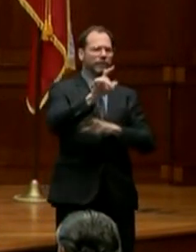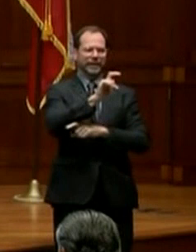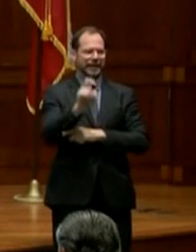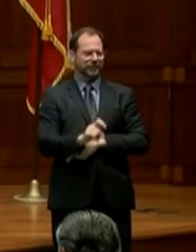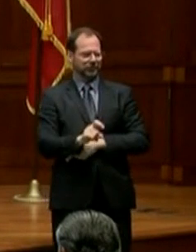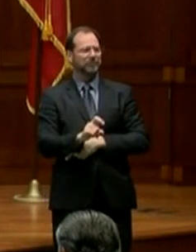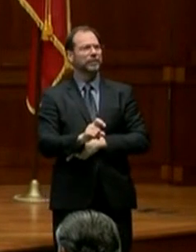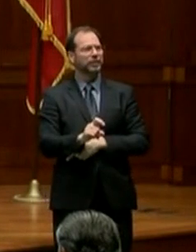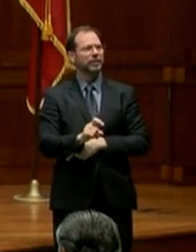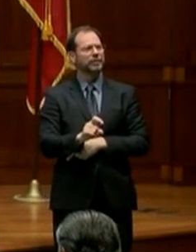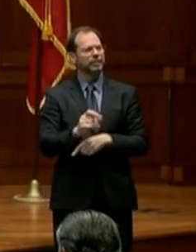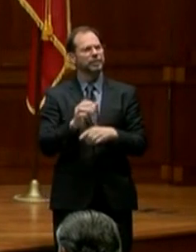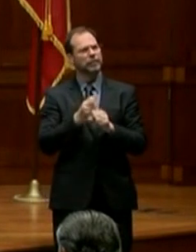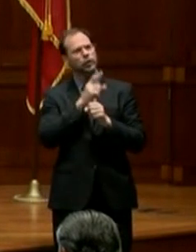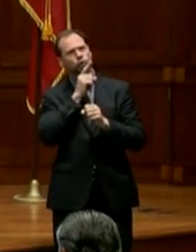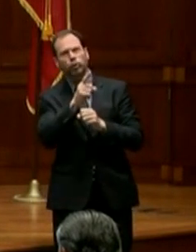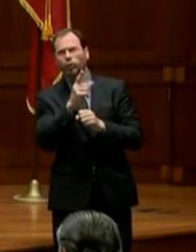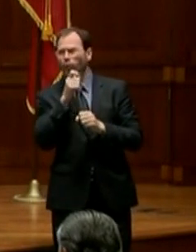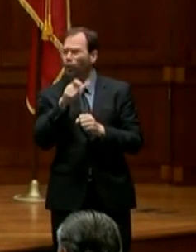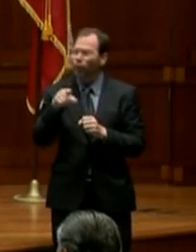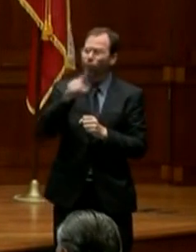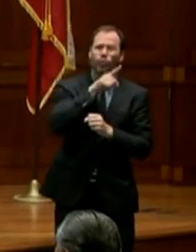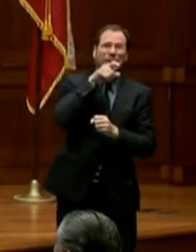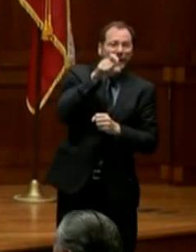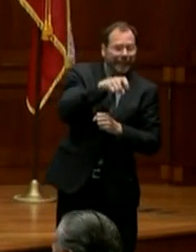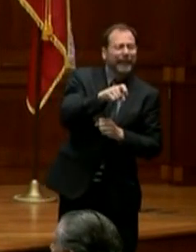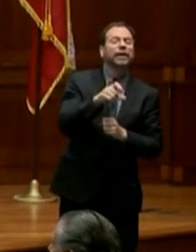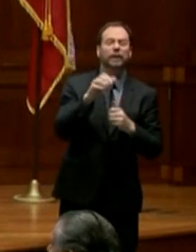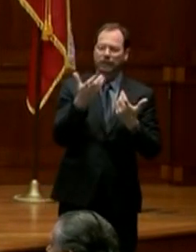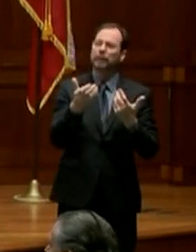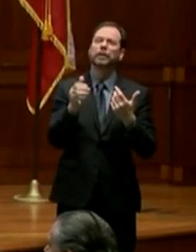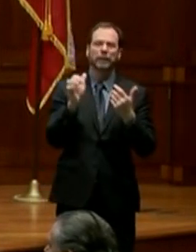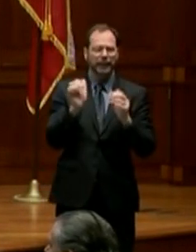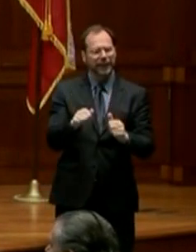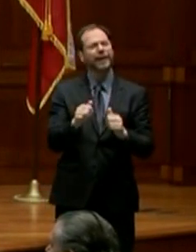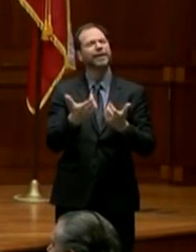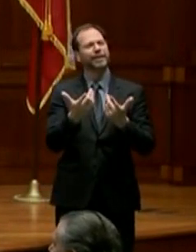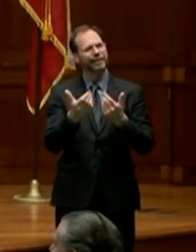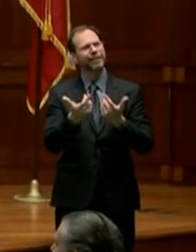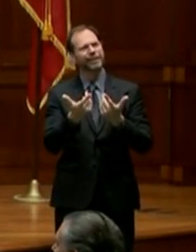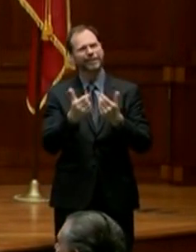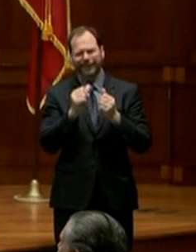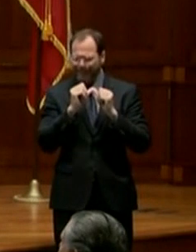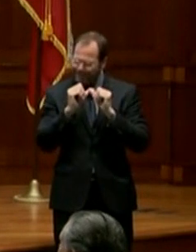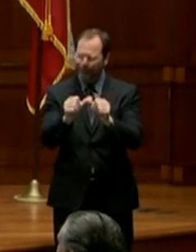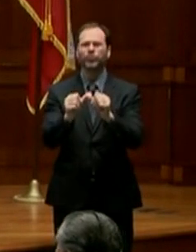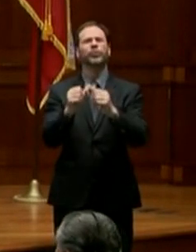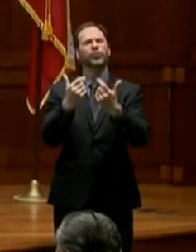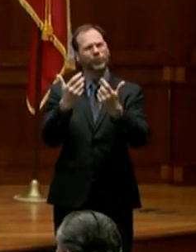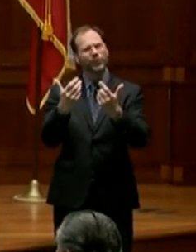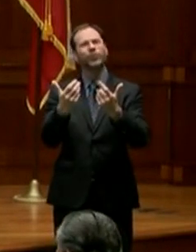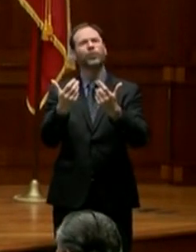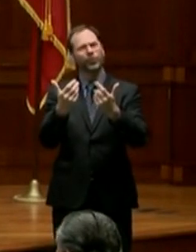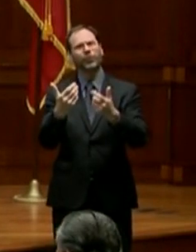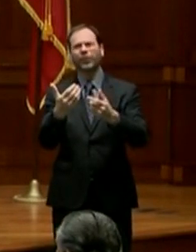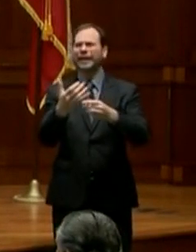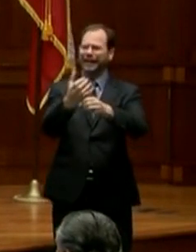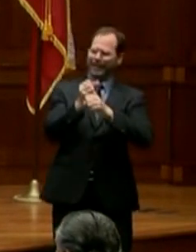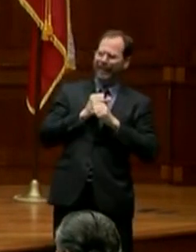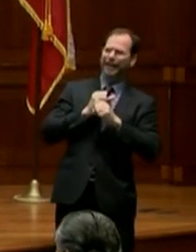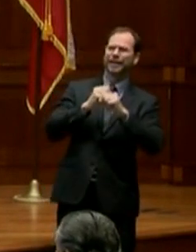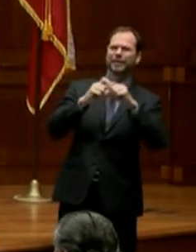ensure that those in high demand will be able to continue to have access